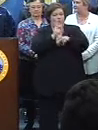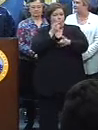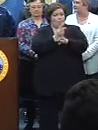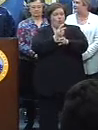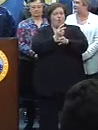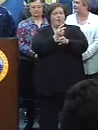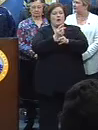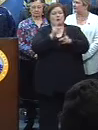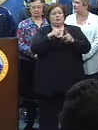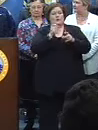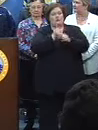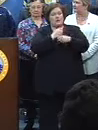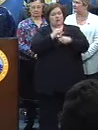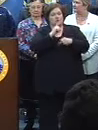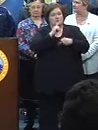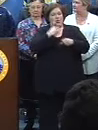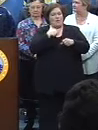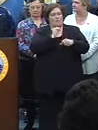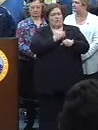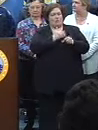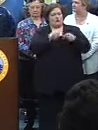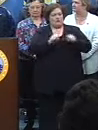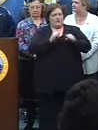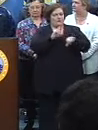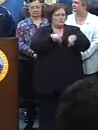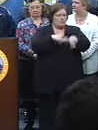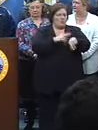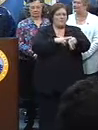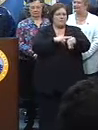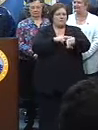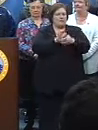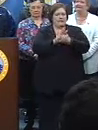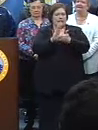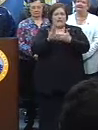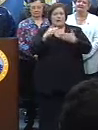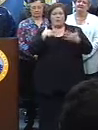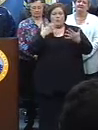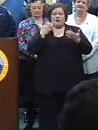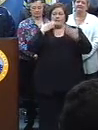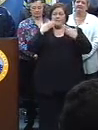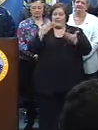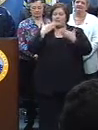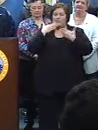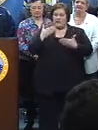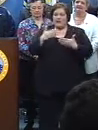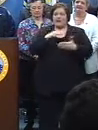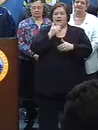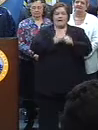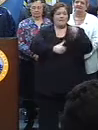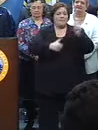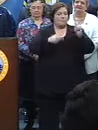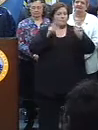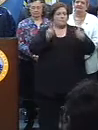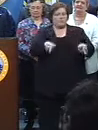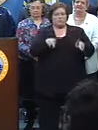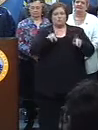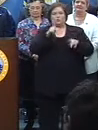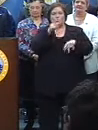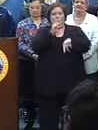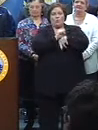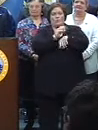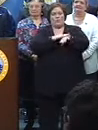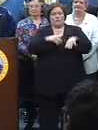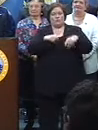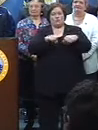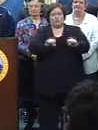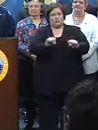to get it back to normal as quickly as possible. So I would like to extend a very special thank you to every man and woman who worked on the streets